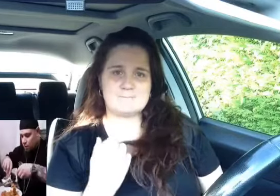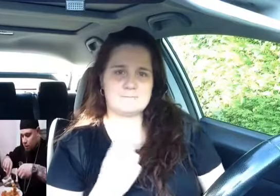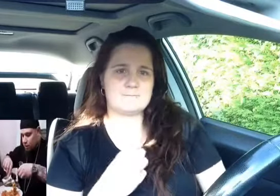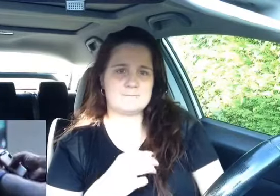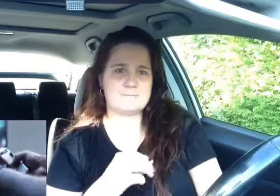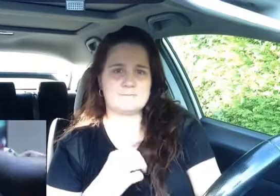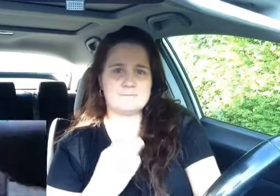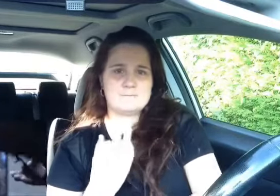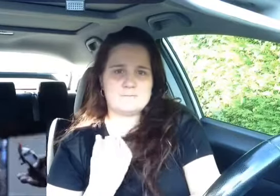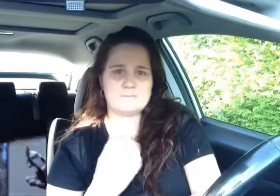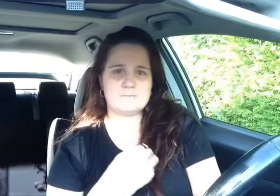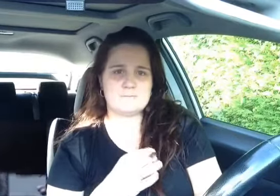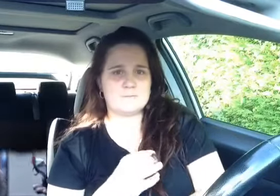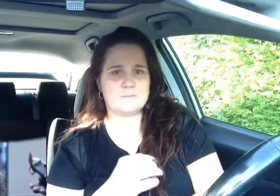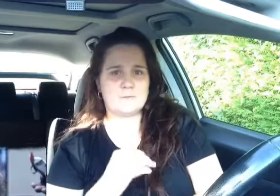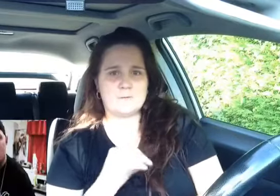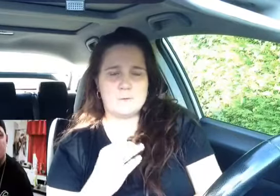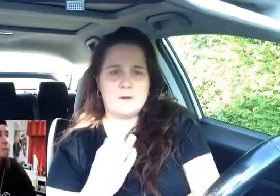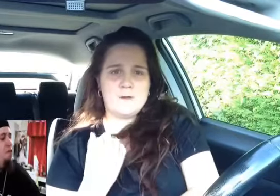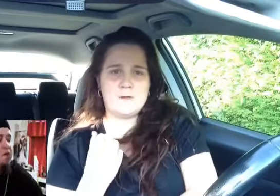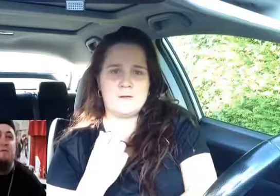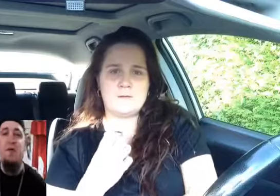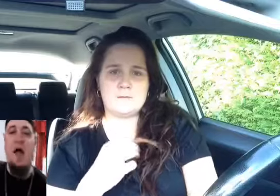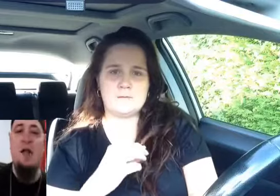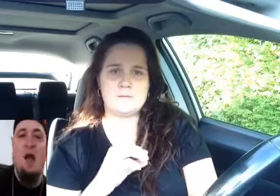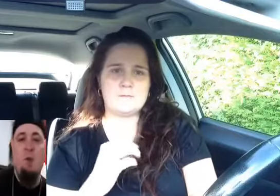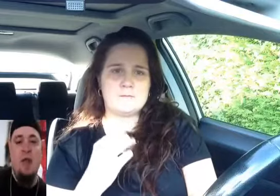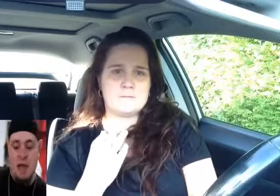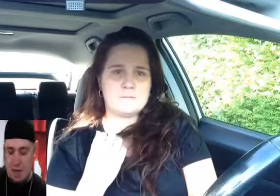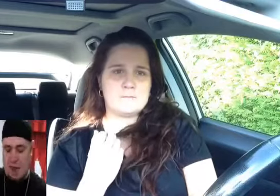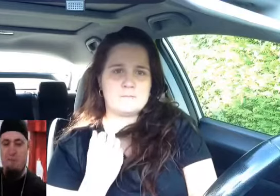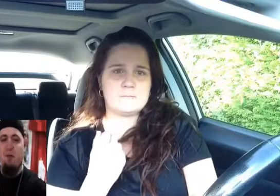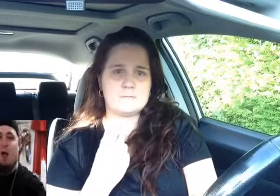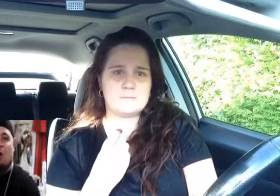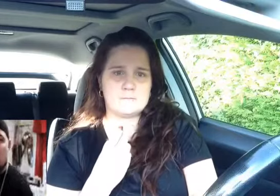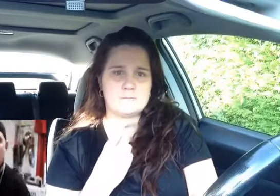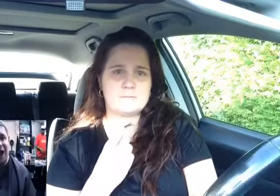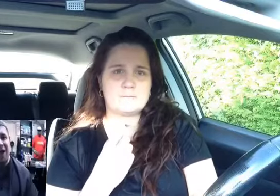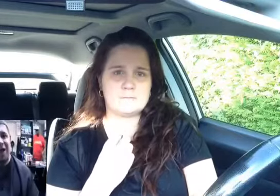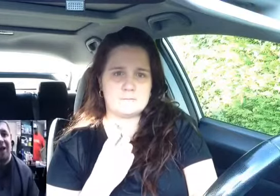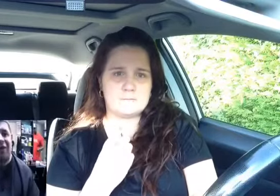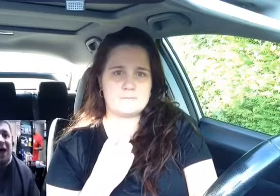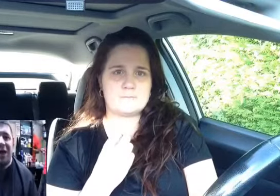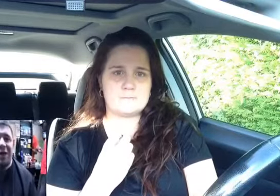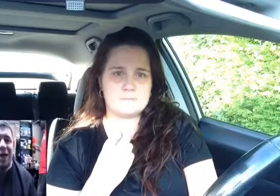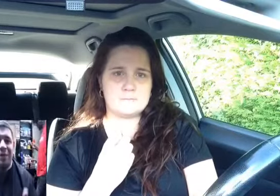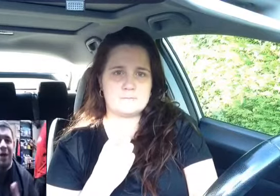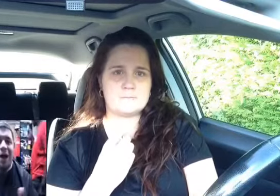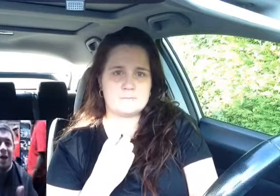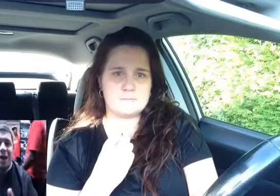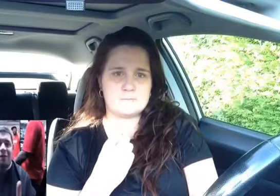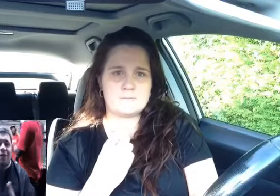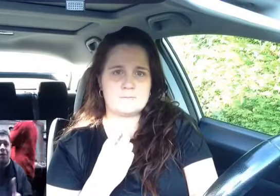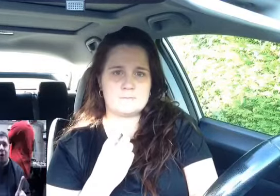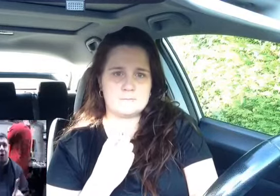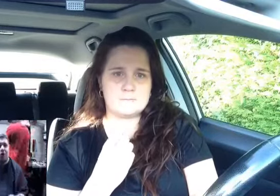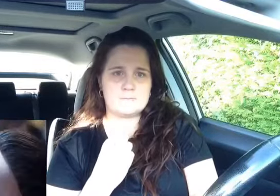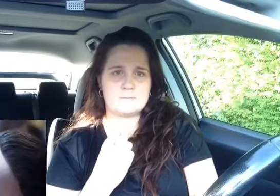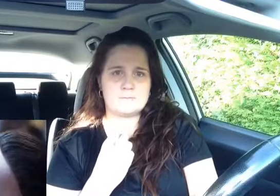peaceful, I was never violent at all. Then my father died, I was like a knife through my car. Any love I had inside me, not alive anymore. Lying